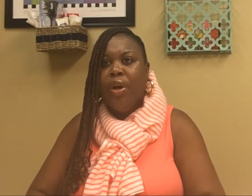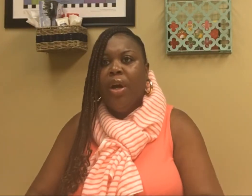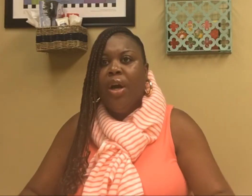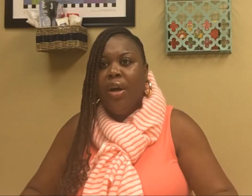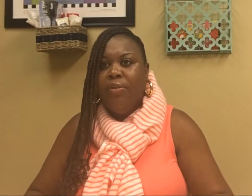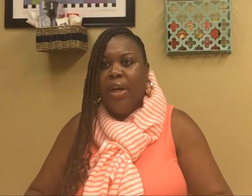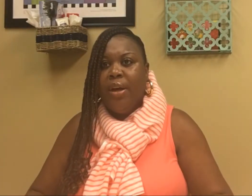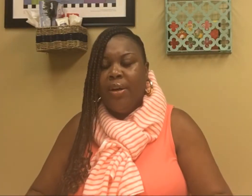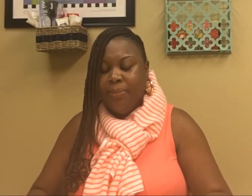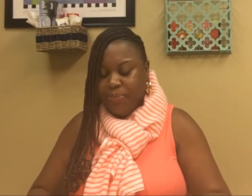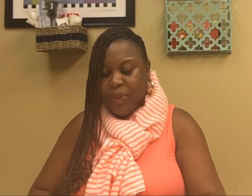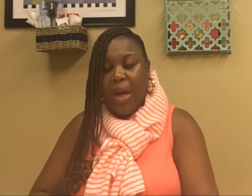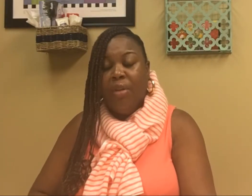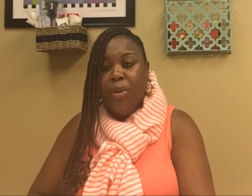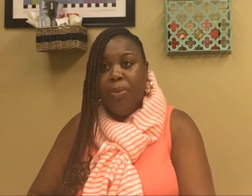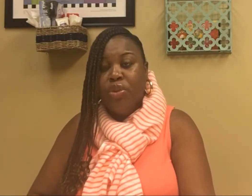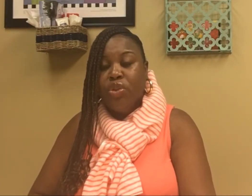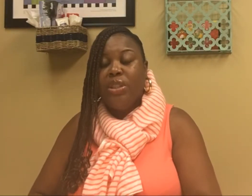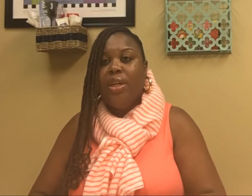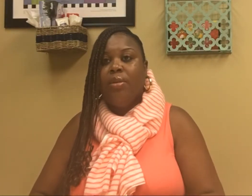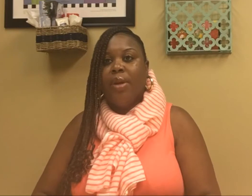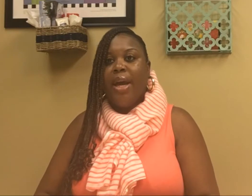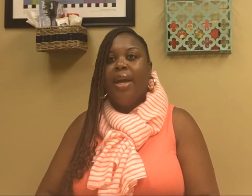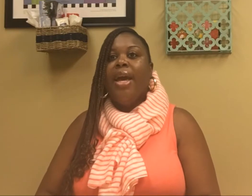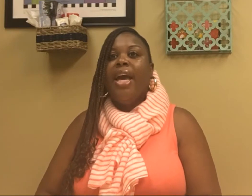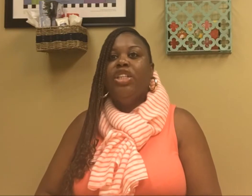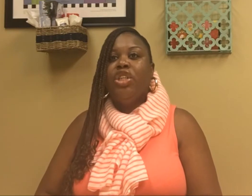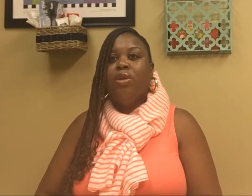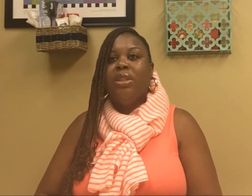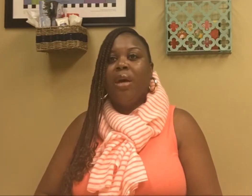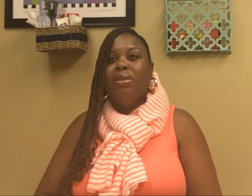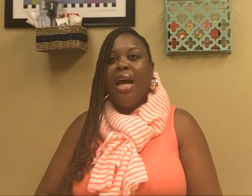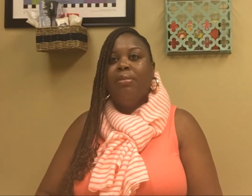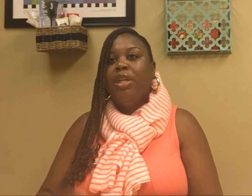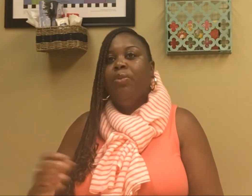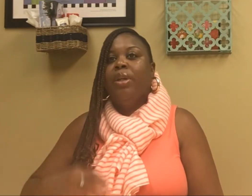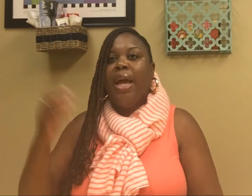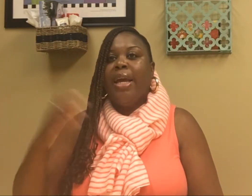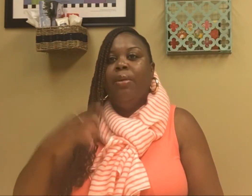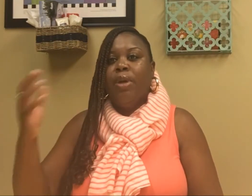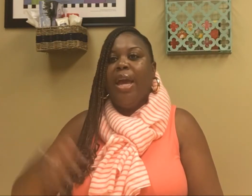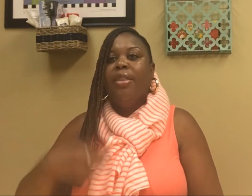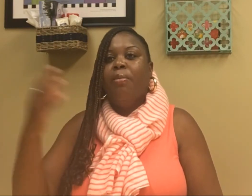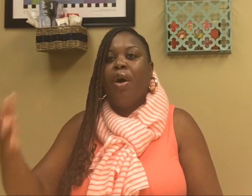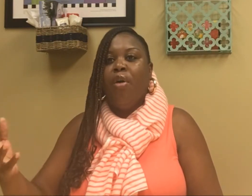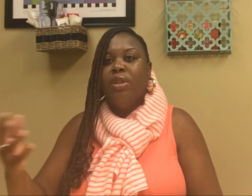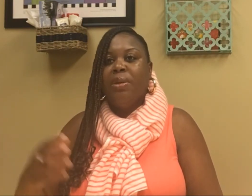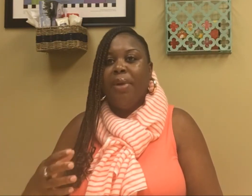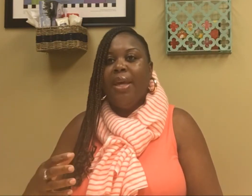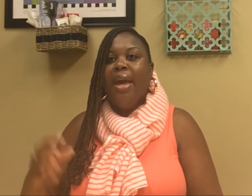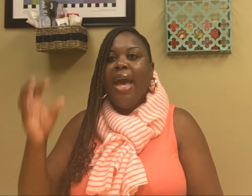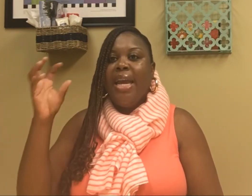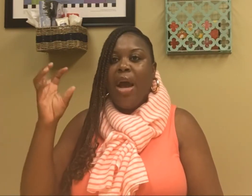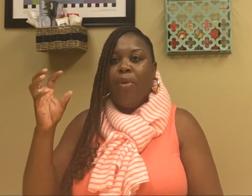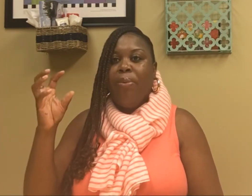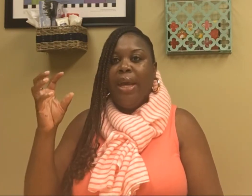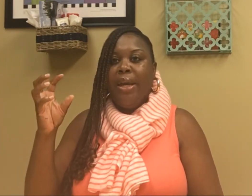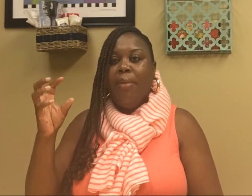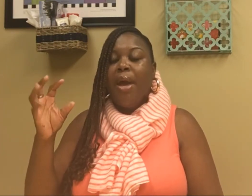of the, um, of the booster seat. Okay. And so sometimes he would like, he would hand the ball over to me and I would pick it up